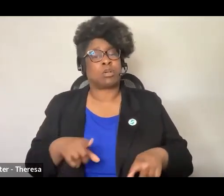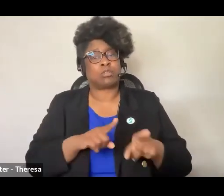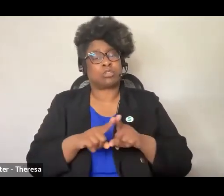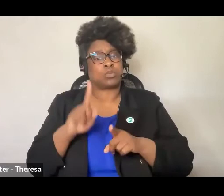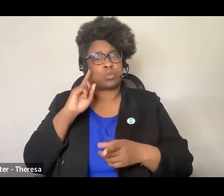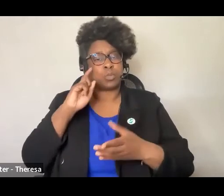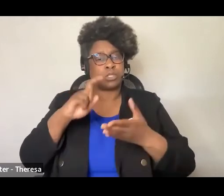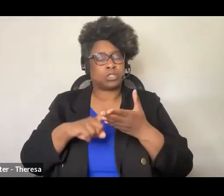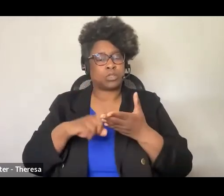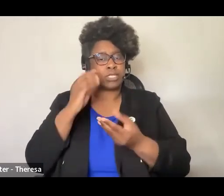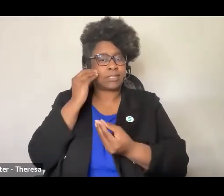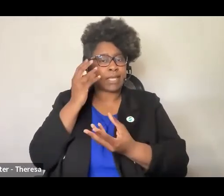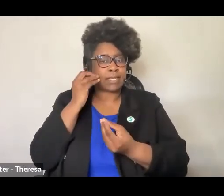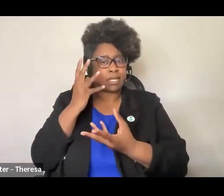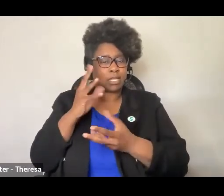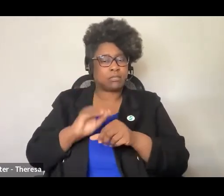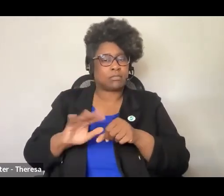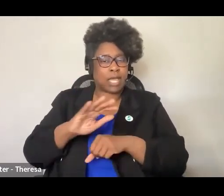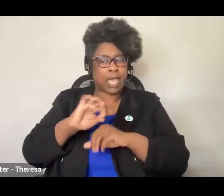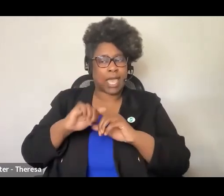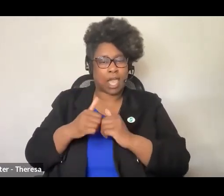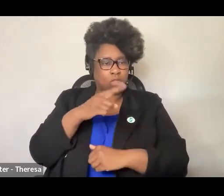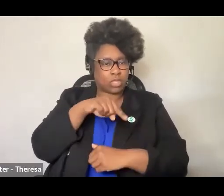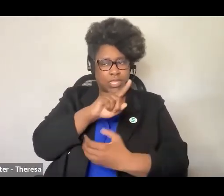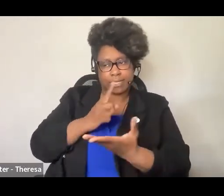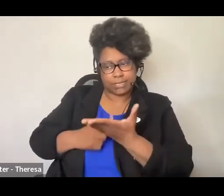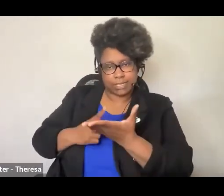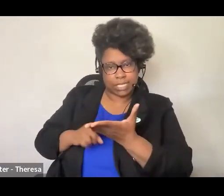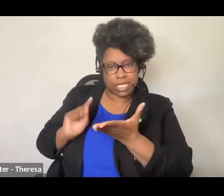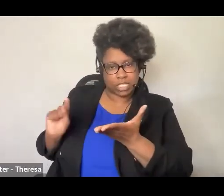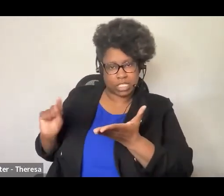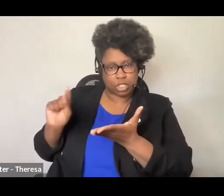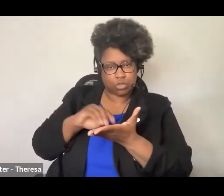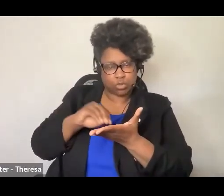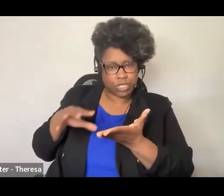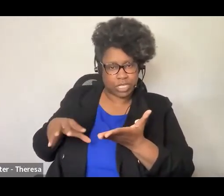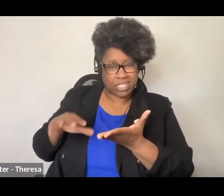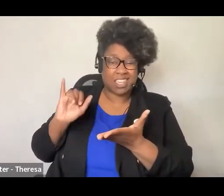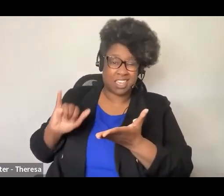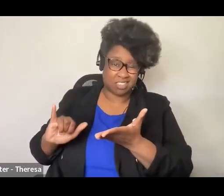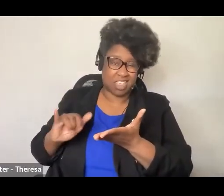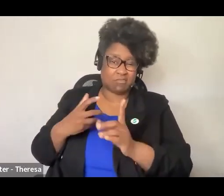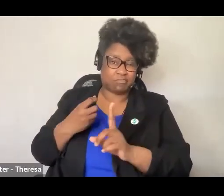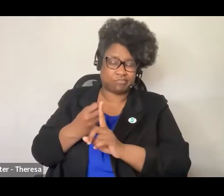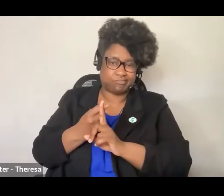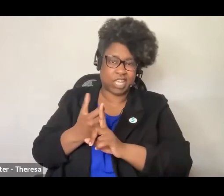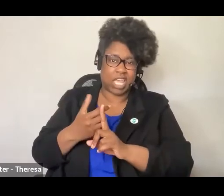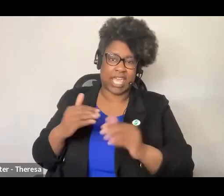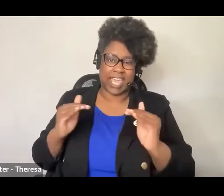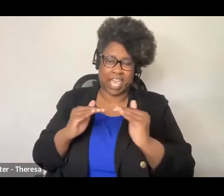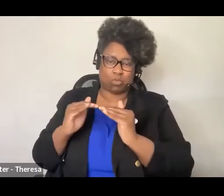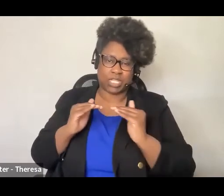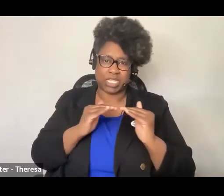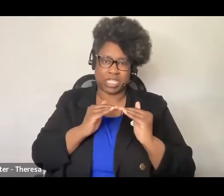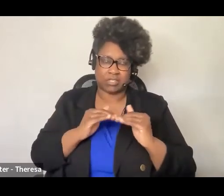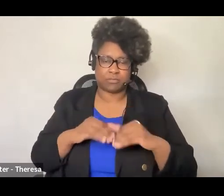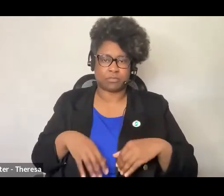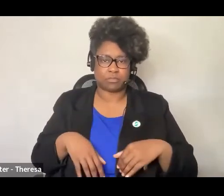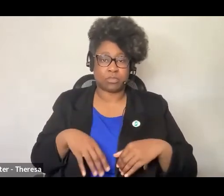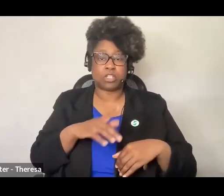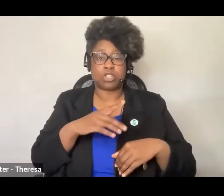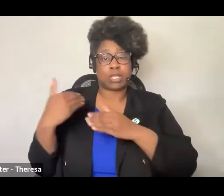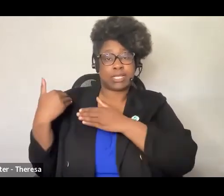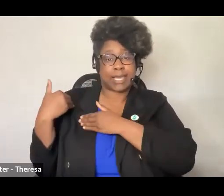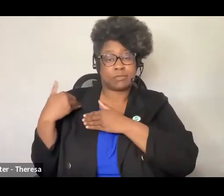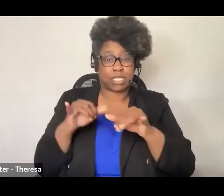data influenced how students were talked about in schools and these had consequences for equity. In particular, we found that the terms that evolved from accountability